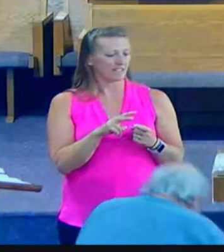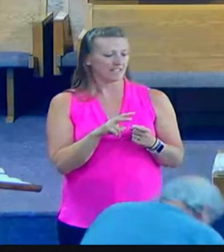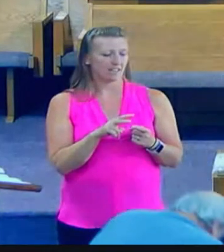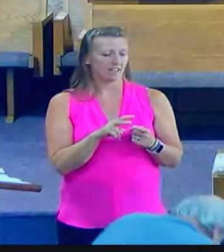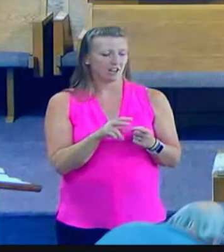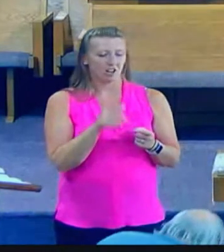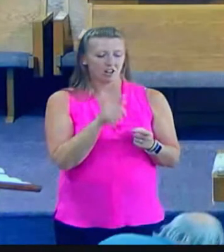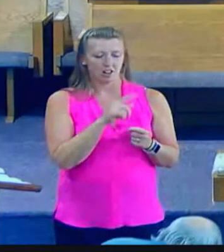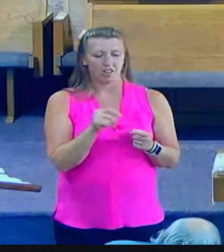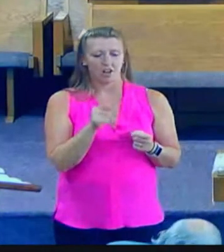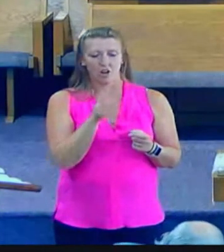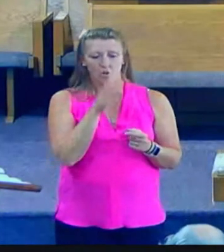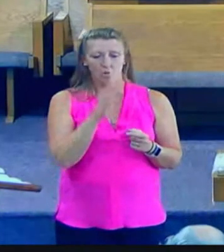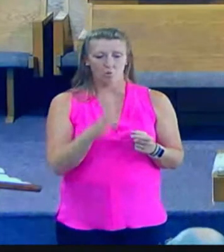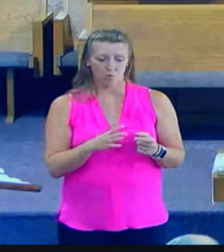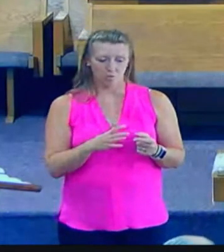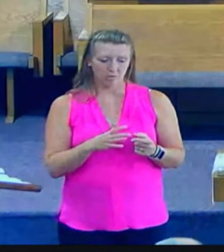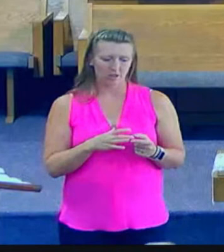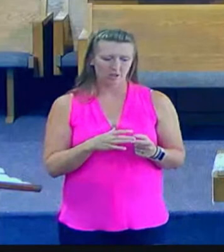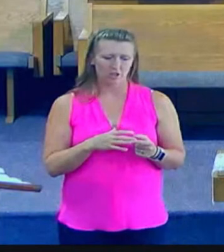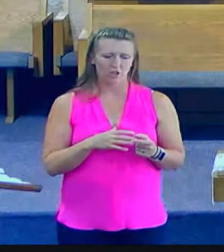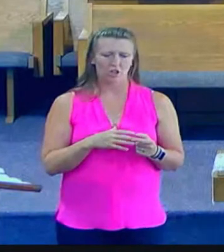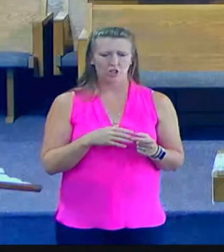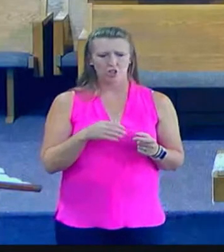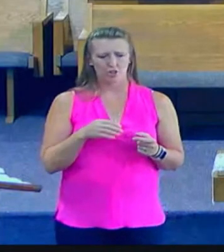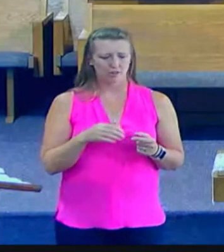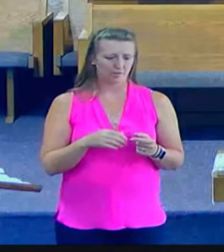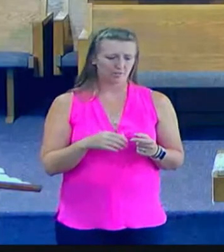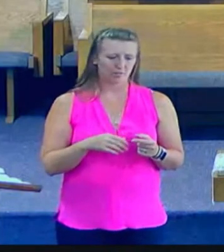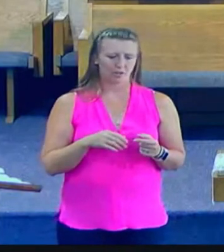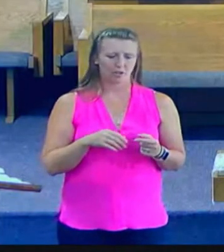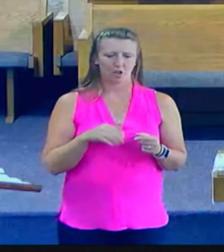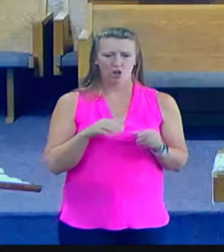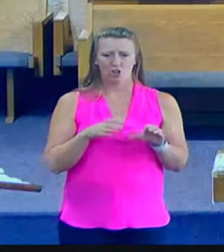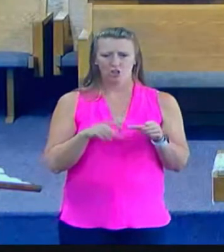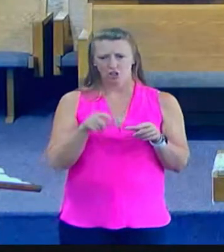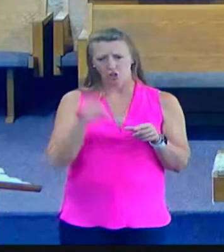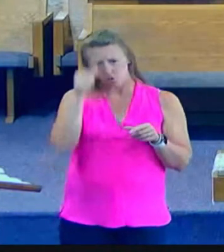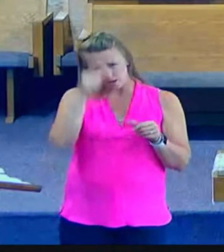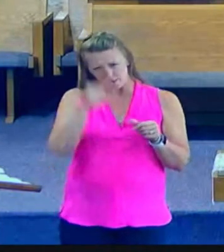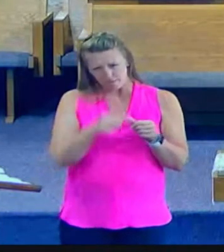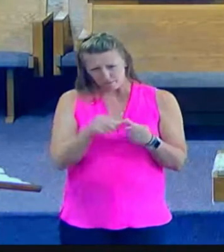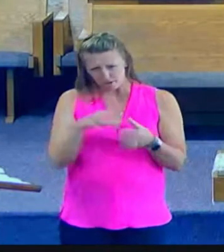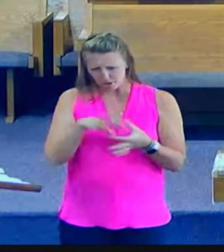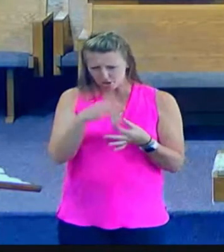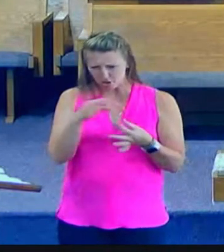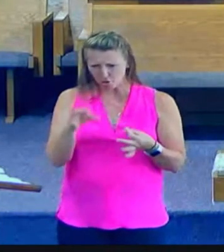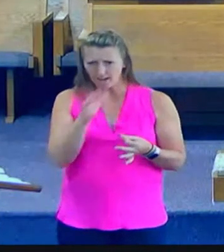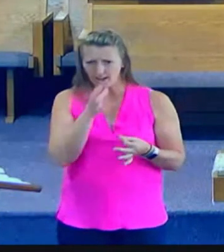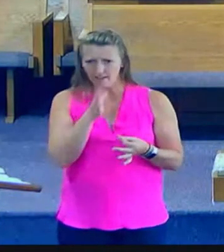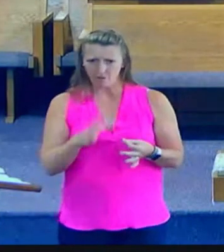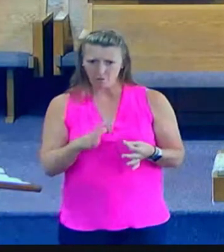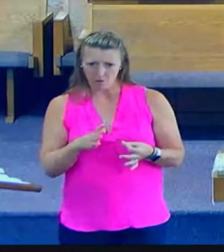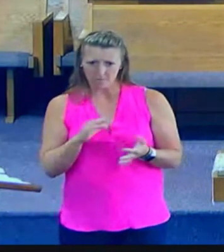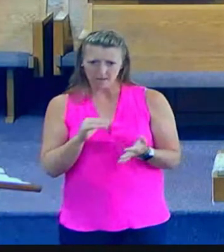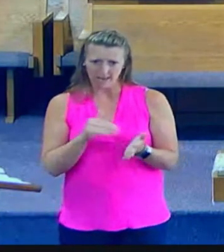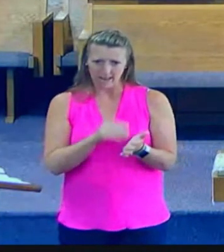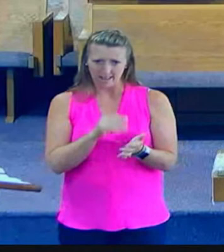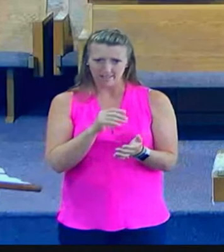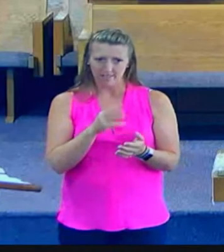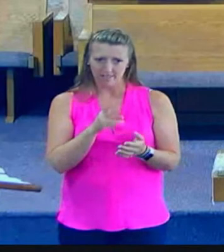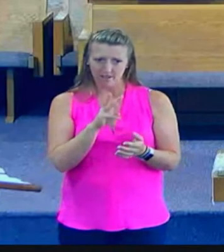very well that this was out of the ordinary. But he needed to go through Samaria. Why did he need to go through